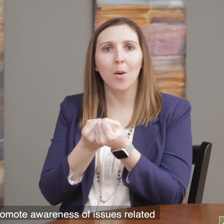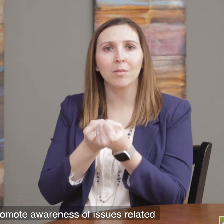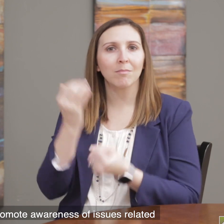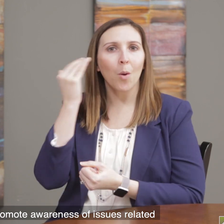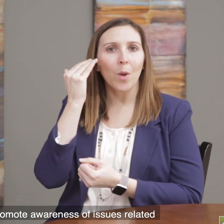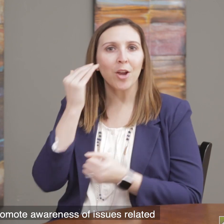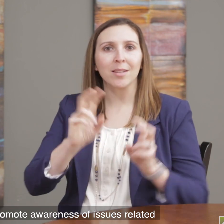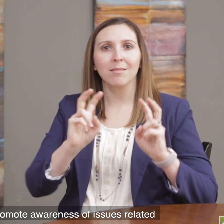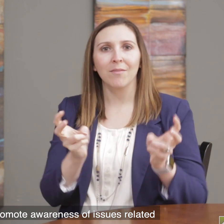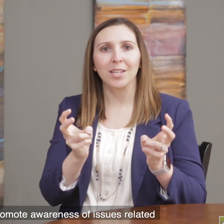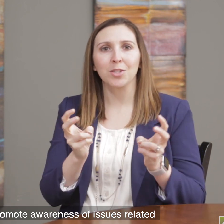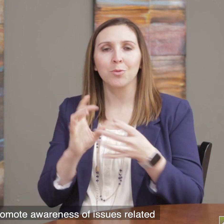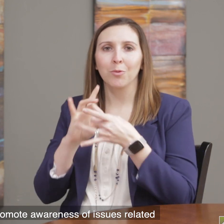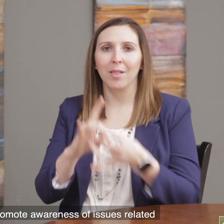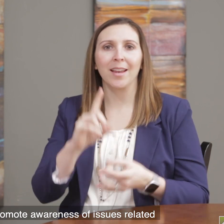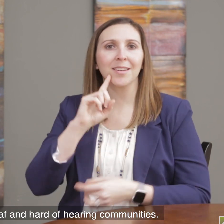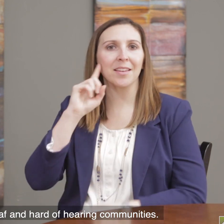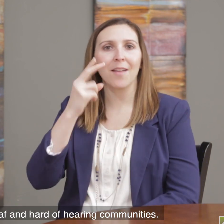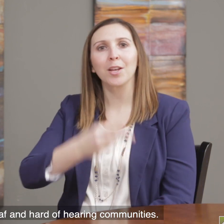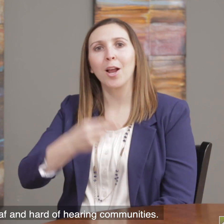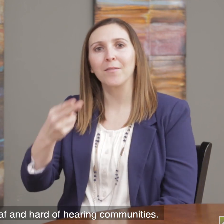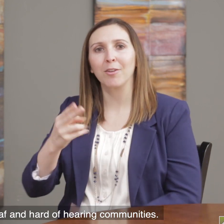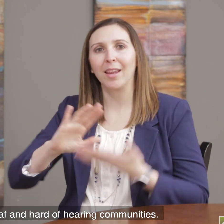of issues related to Deaf and Hard of Hearing communities.